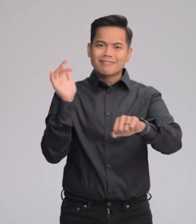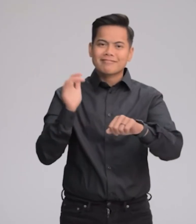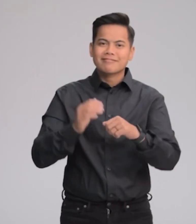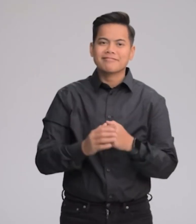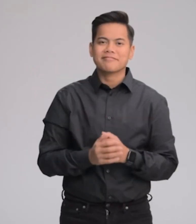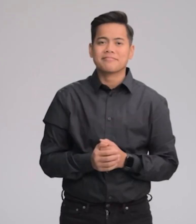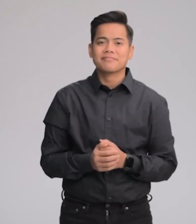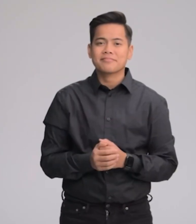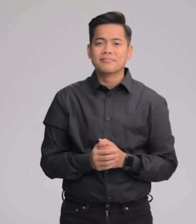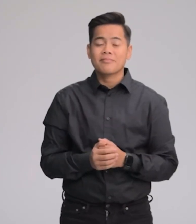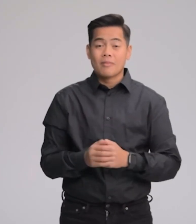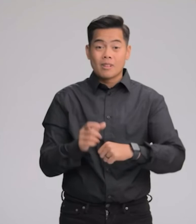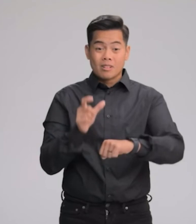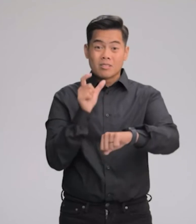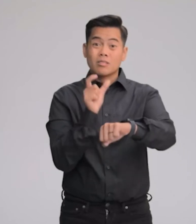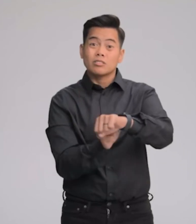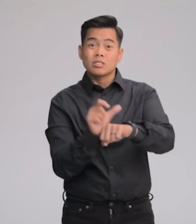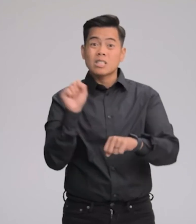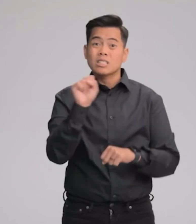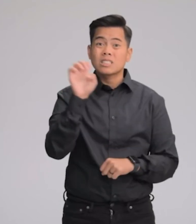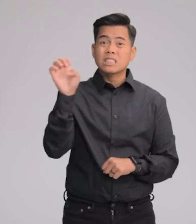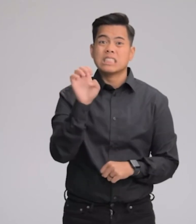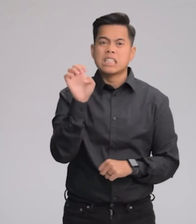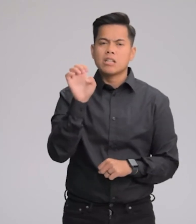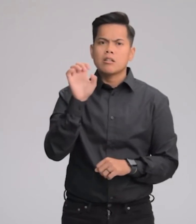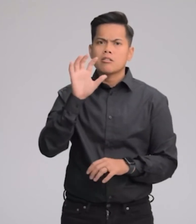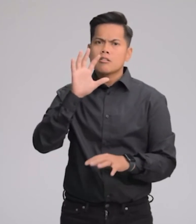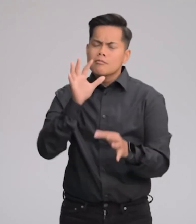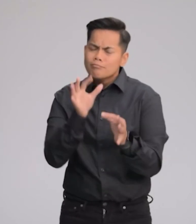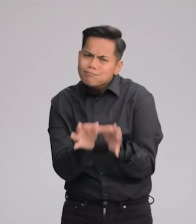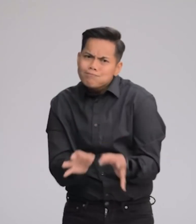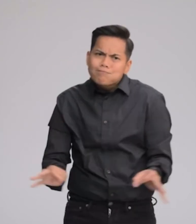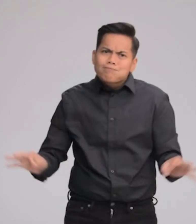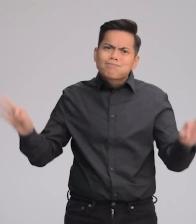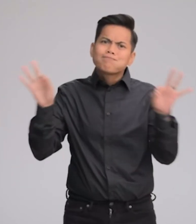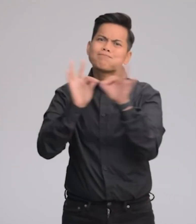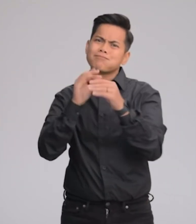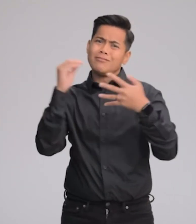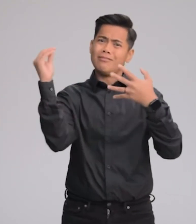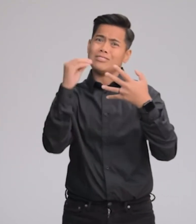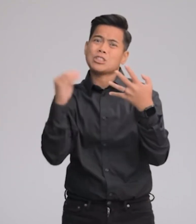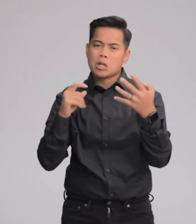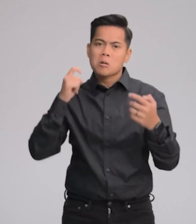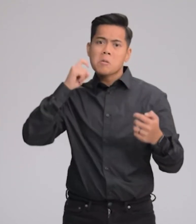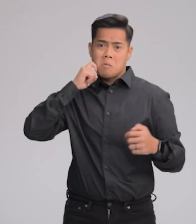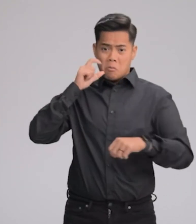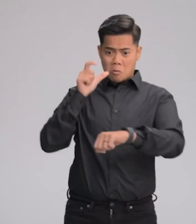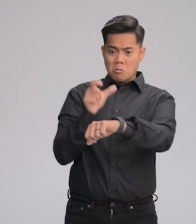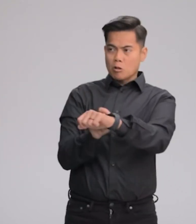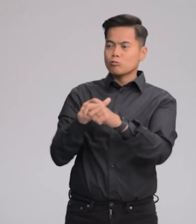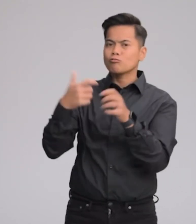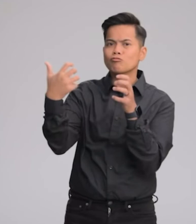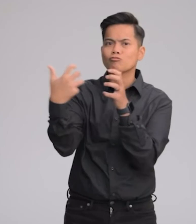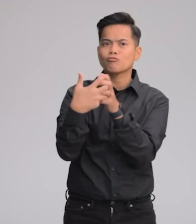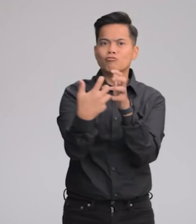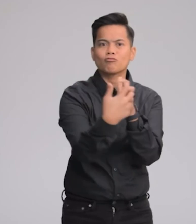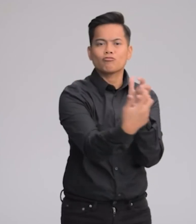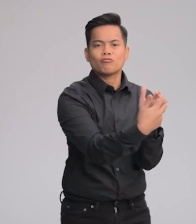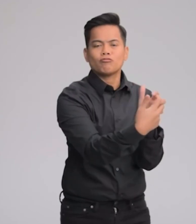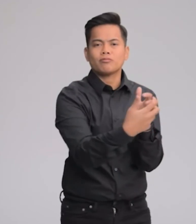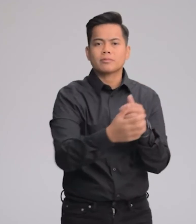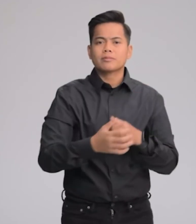The new Apple Watch SE brings all the core features of Apple Watch to even more users.